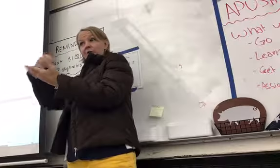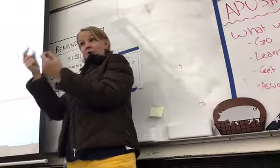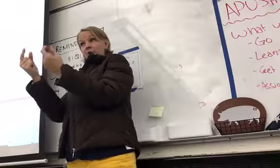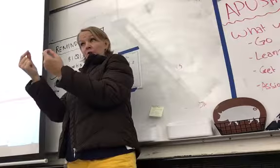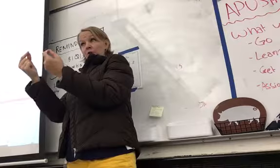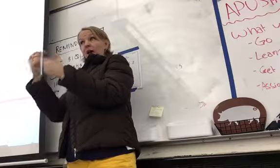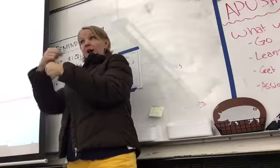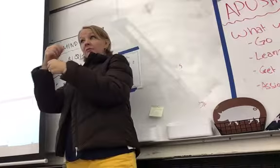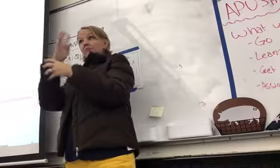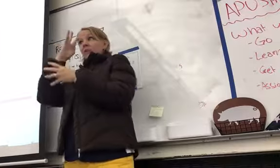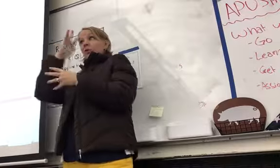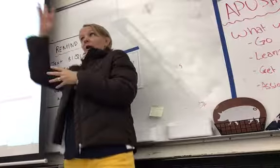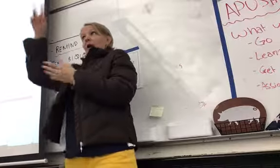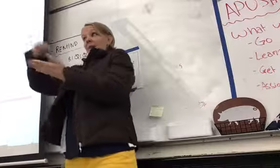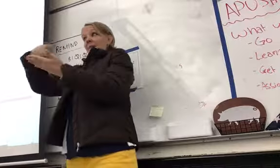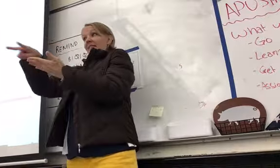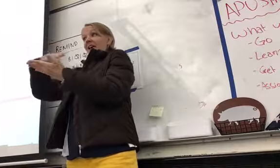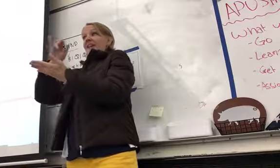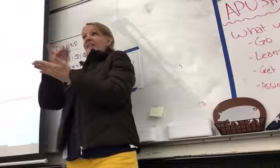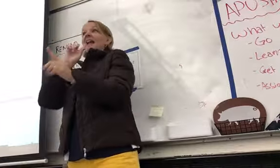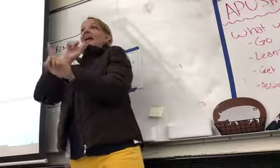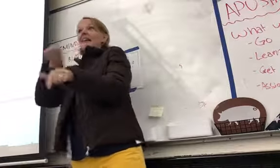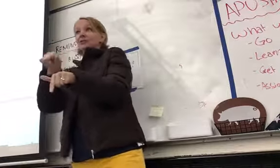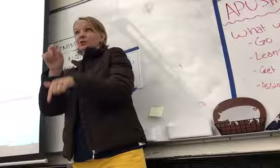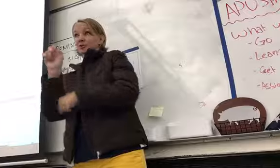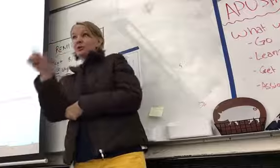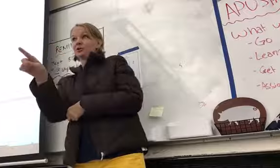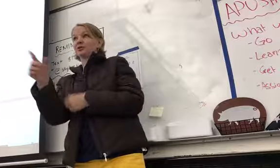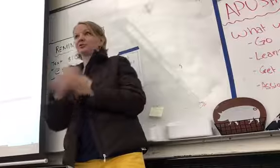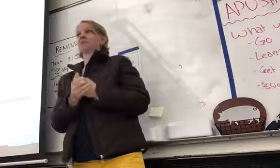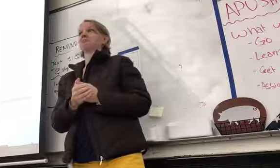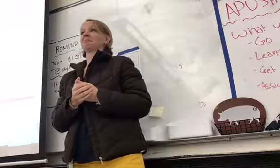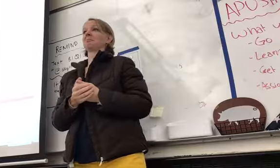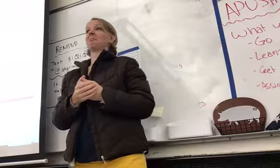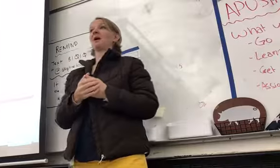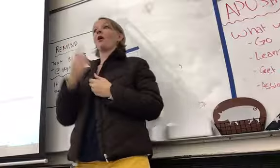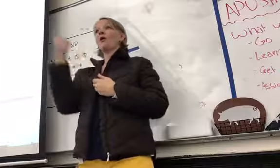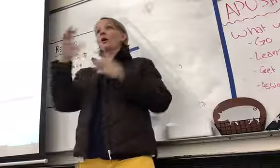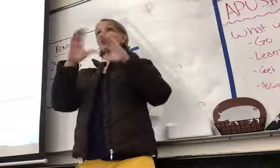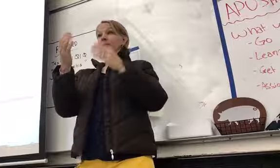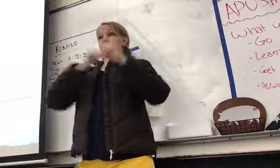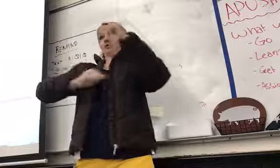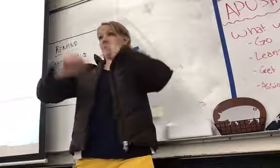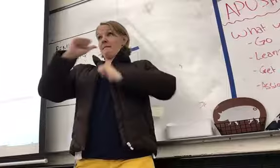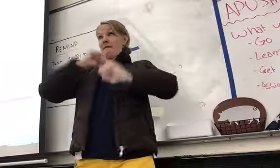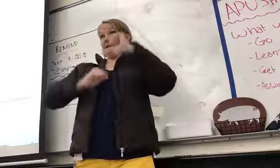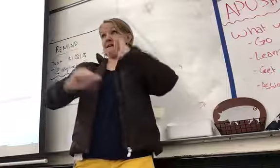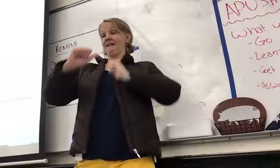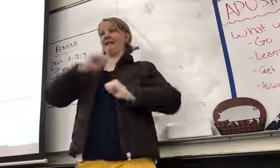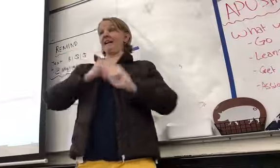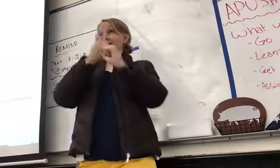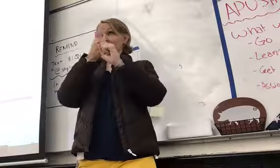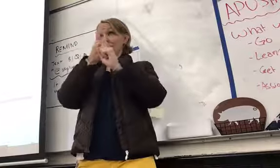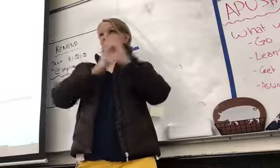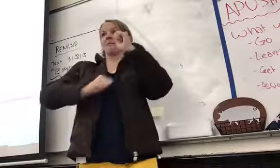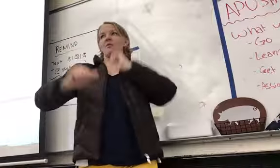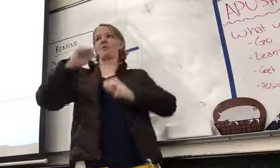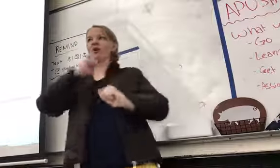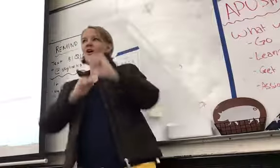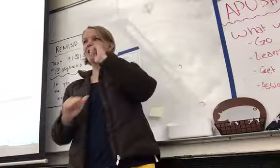ballet that answers these questions. We have one group that's a drama group that they are doing a drama performance. We